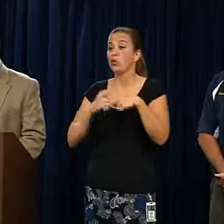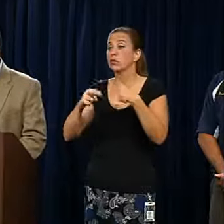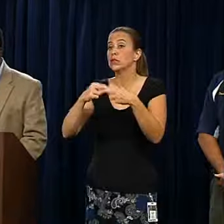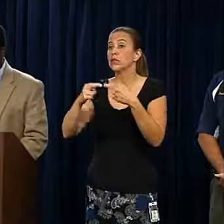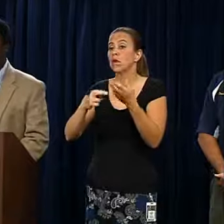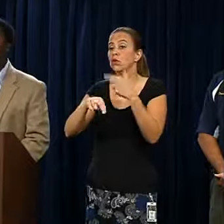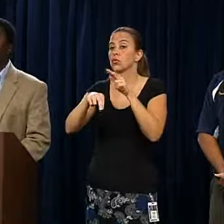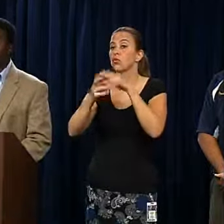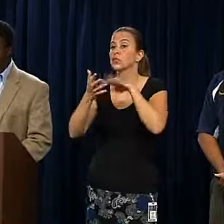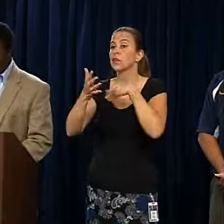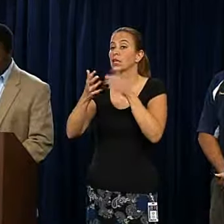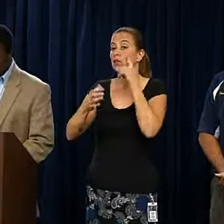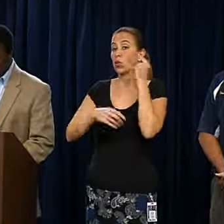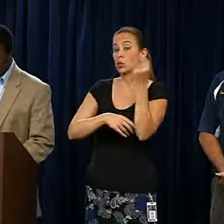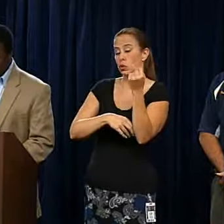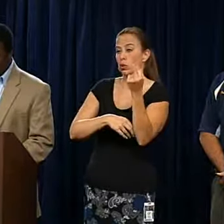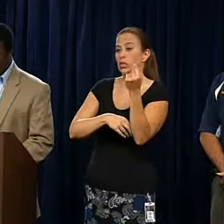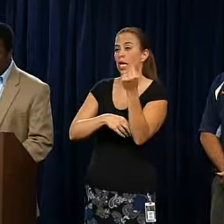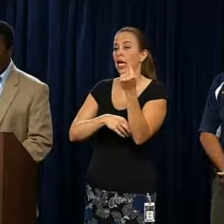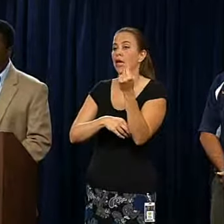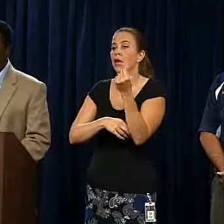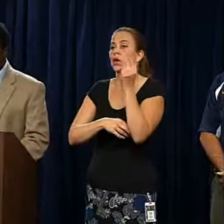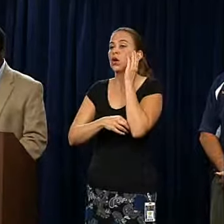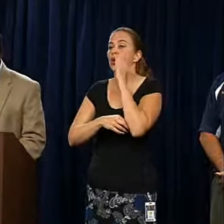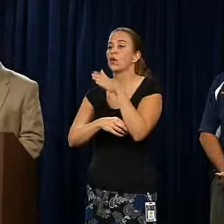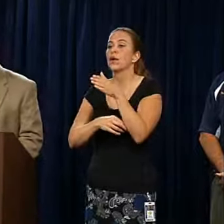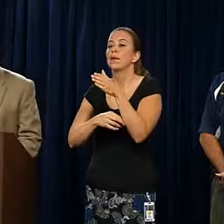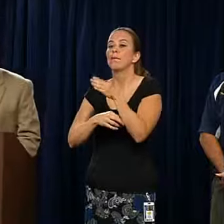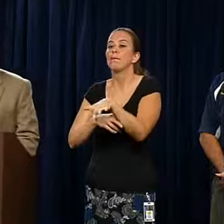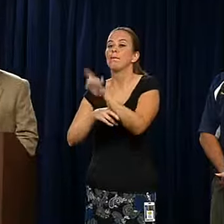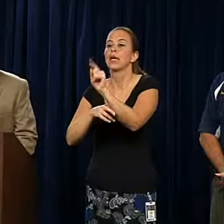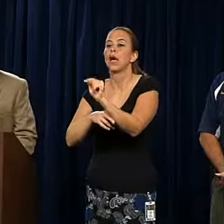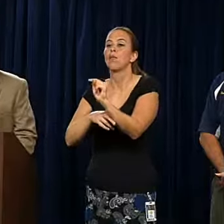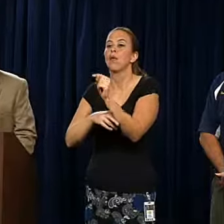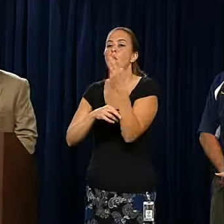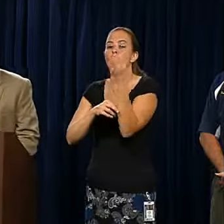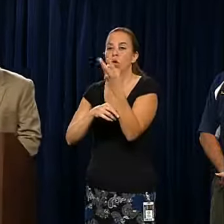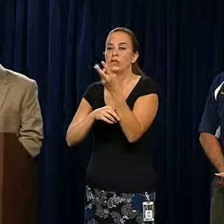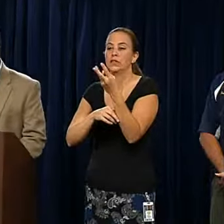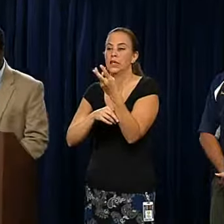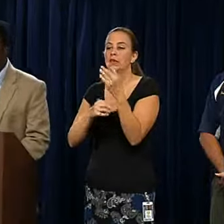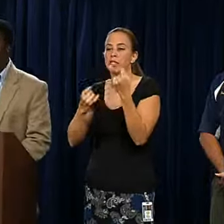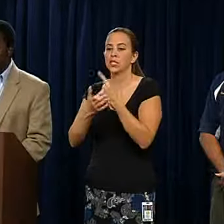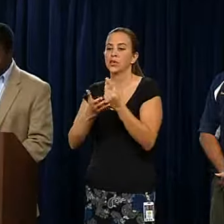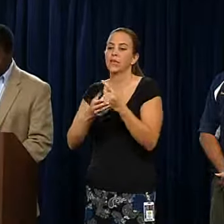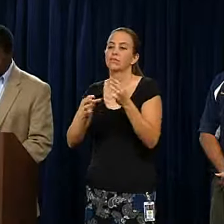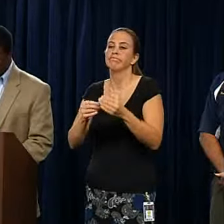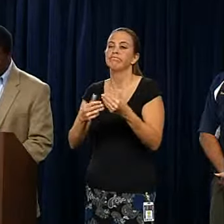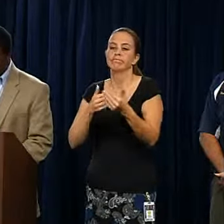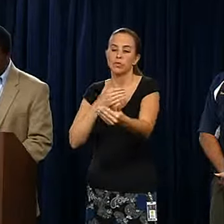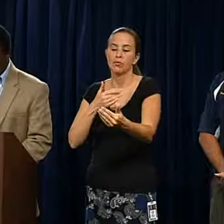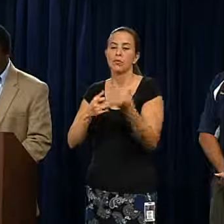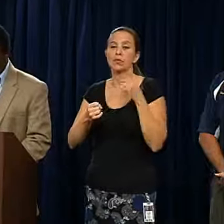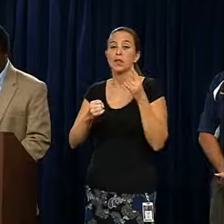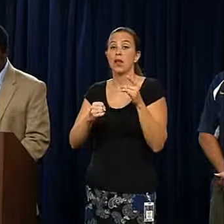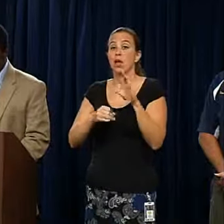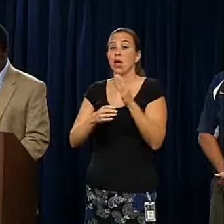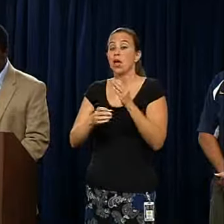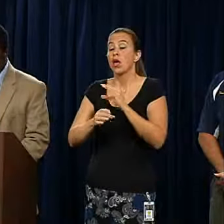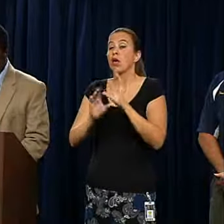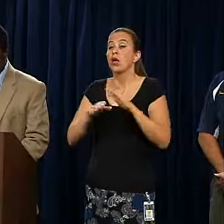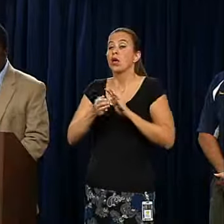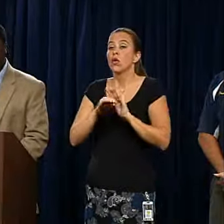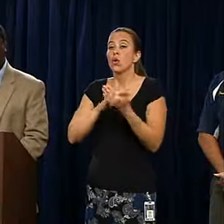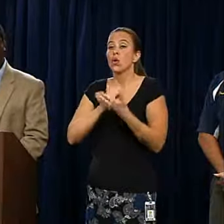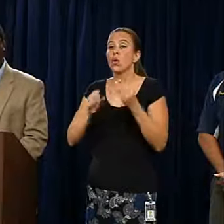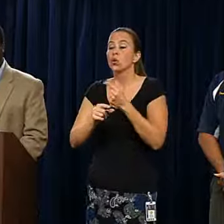scheduled for pickup on Tuesday, it will be picked up on Wednesday, this week, and so on. The Coast Guard has reopened